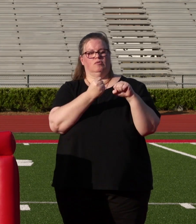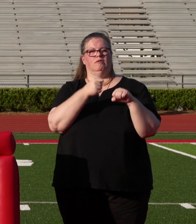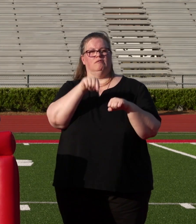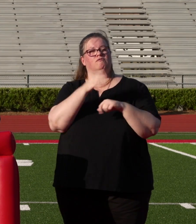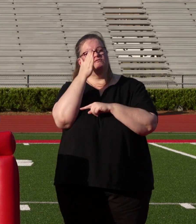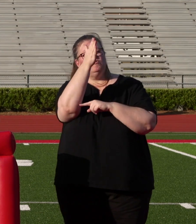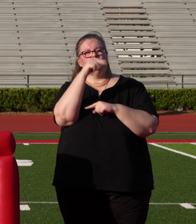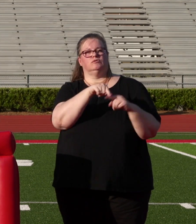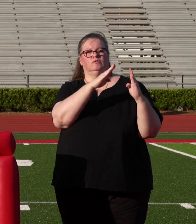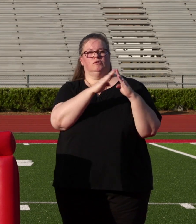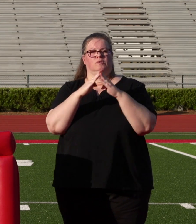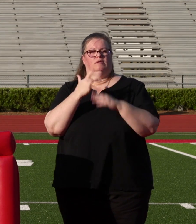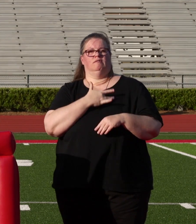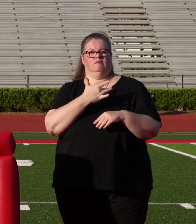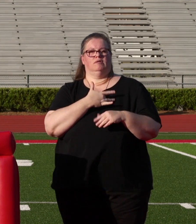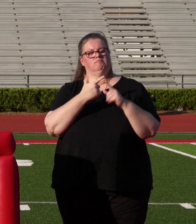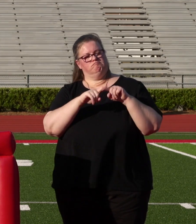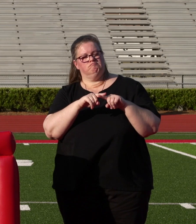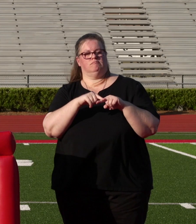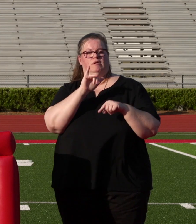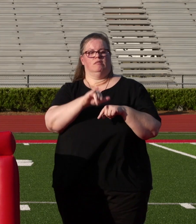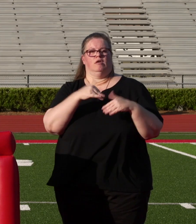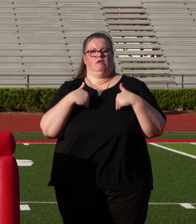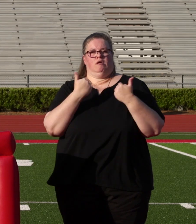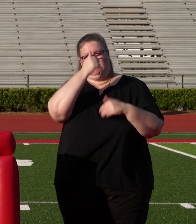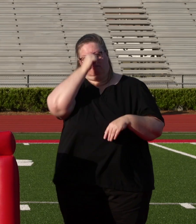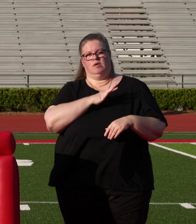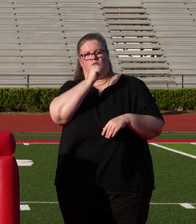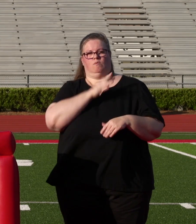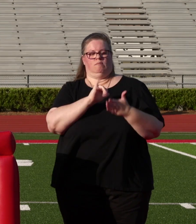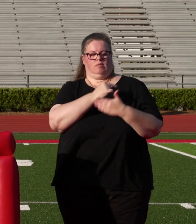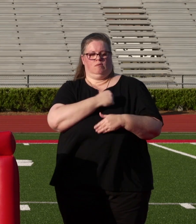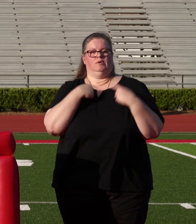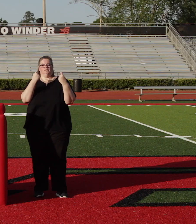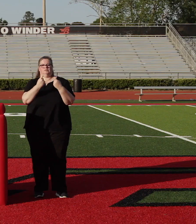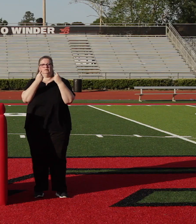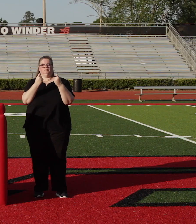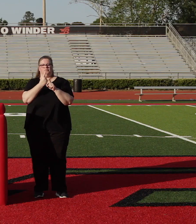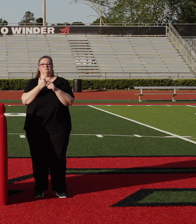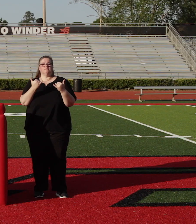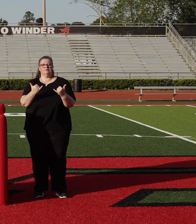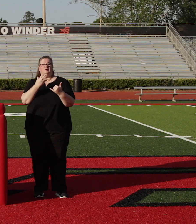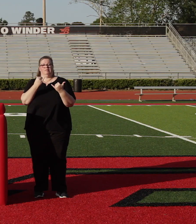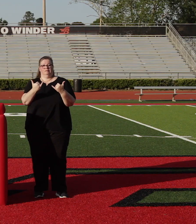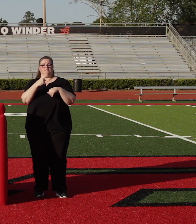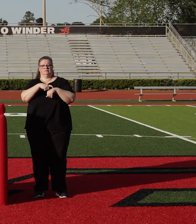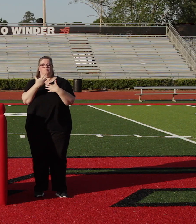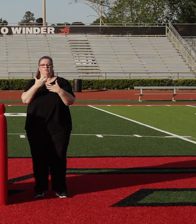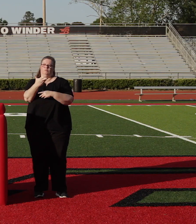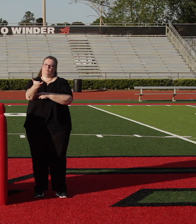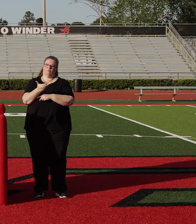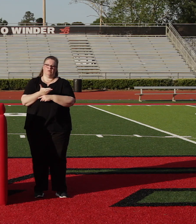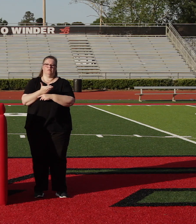community depends largely on the young women and women who we are here to celebrate today. At this time, I would like to welcome